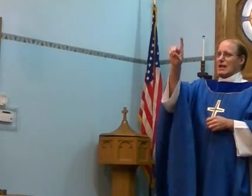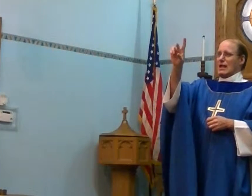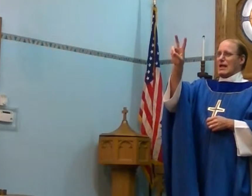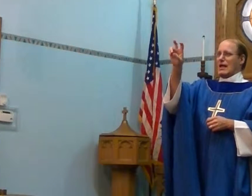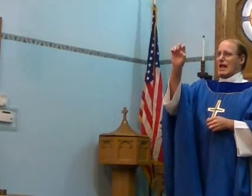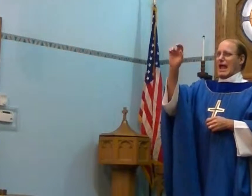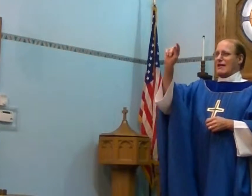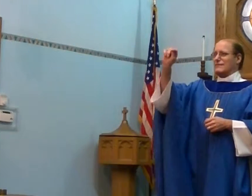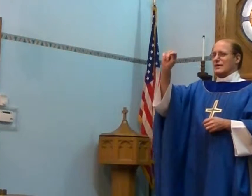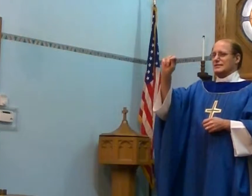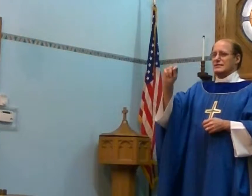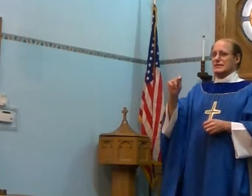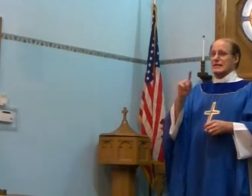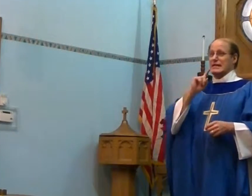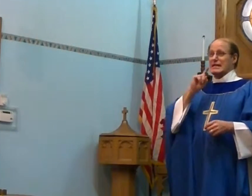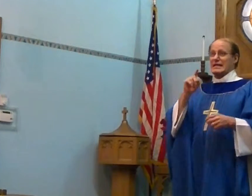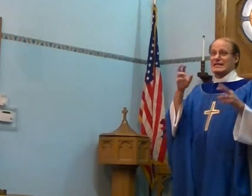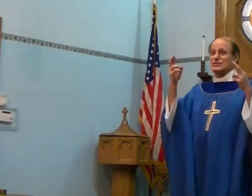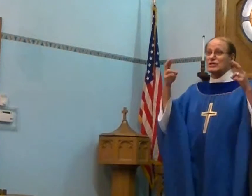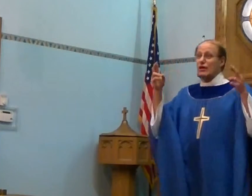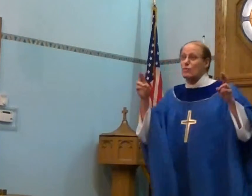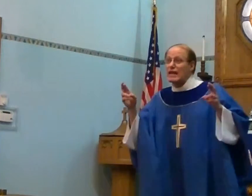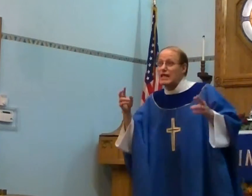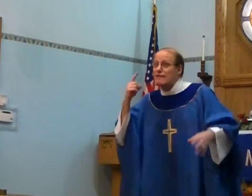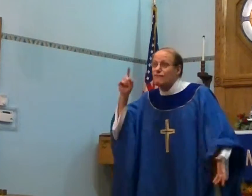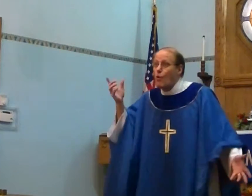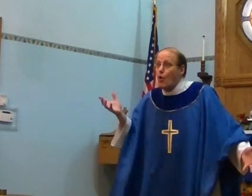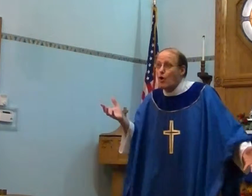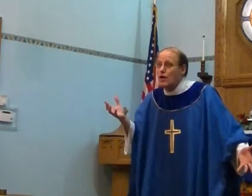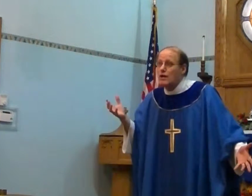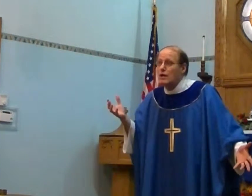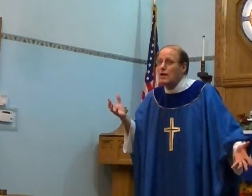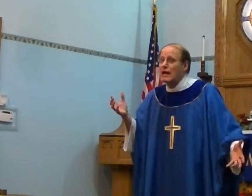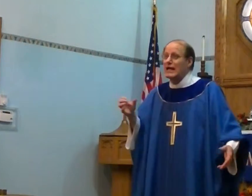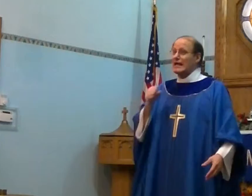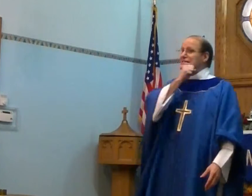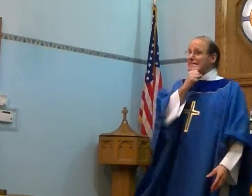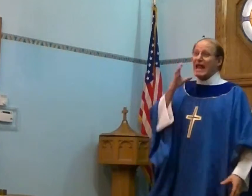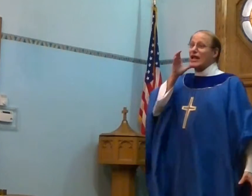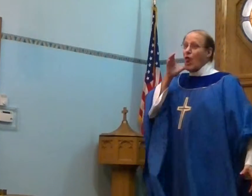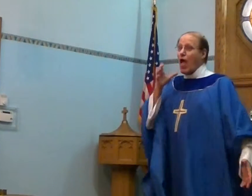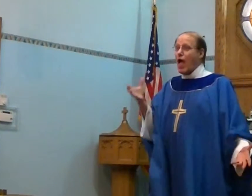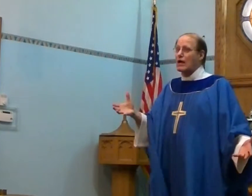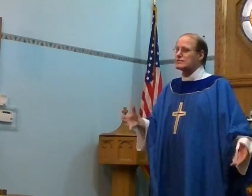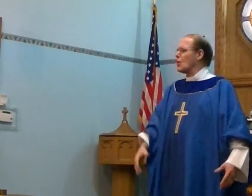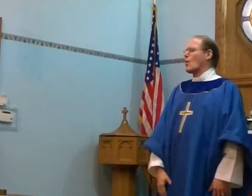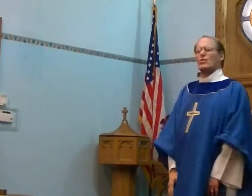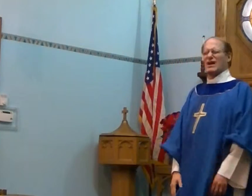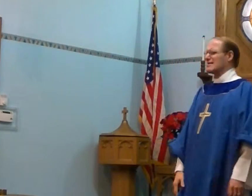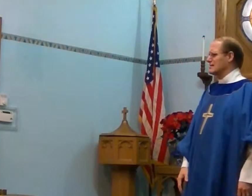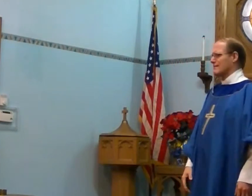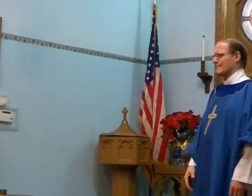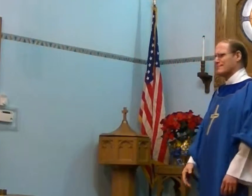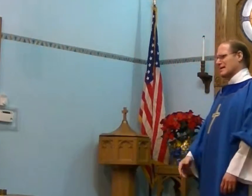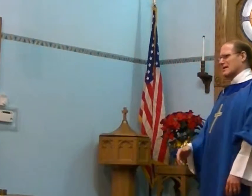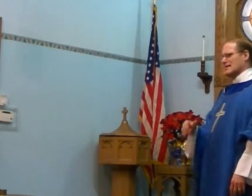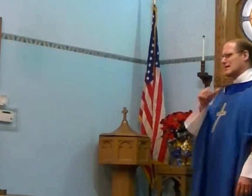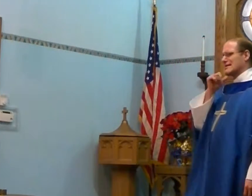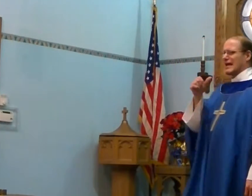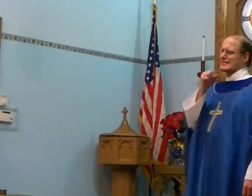Advent, is to get ready for Santa Claus. That means coming. Not